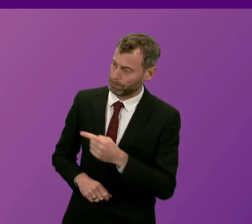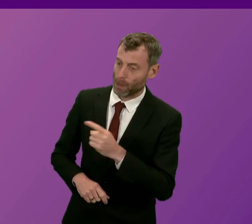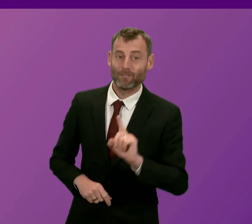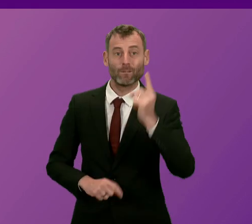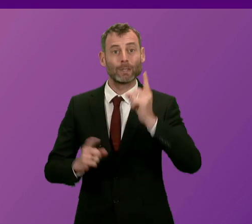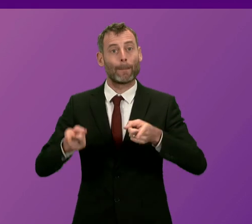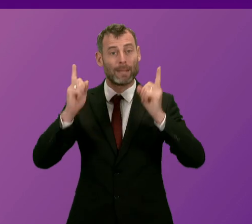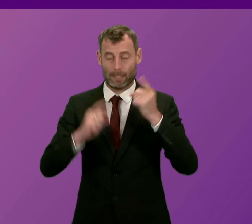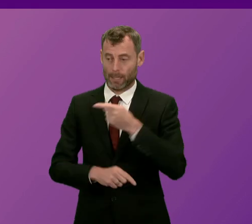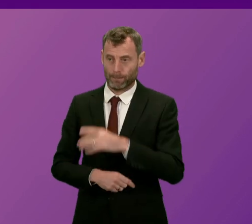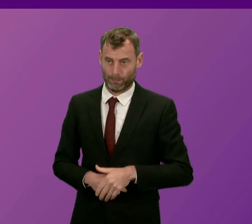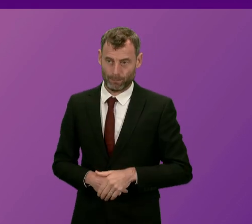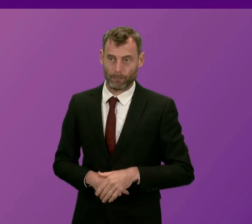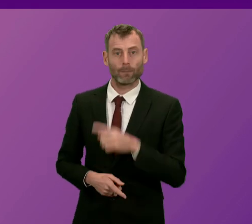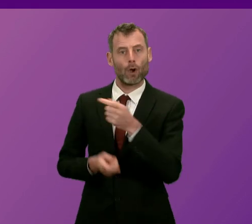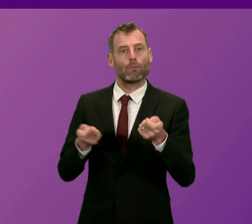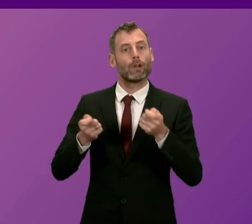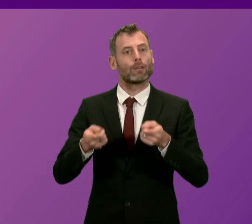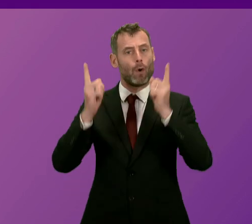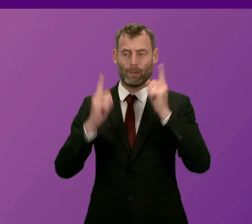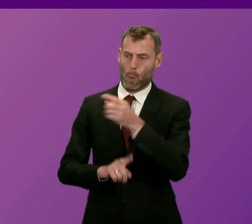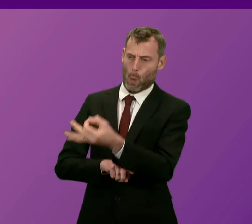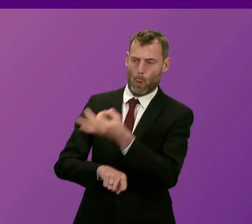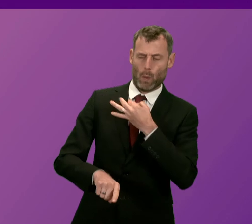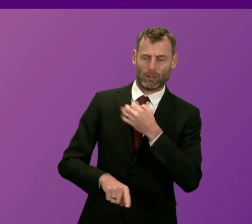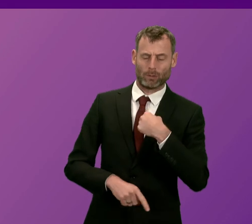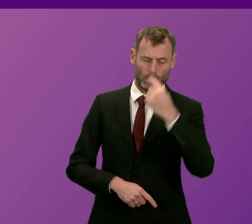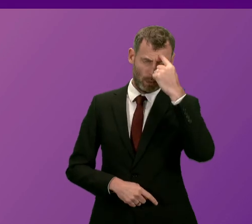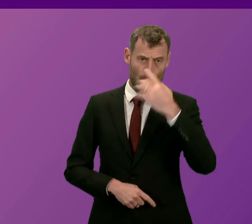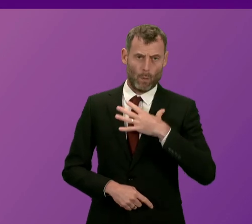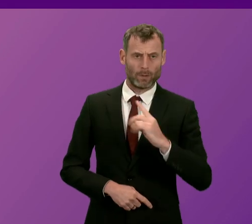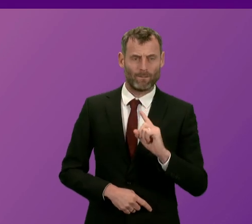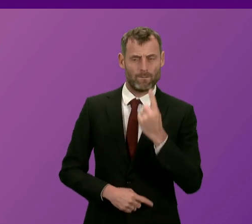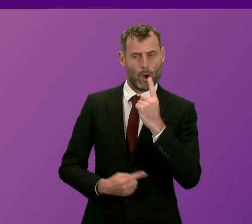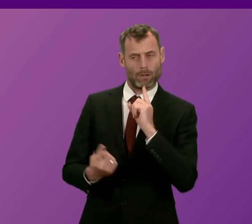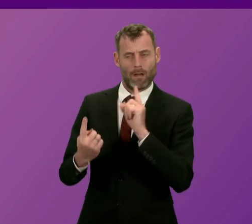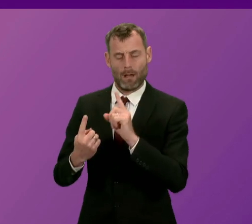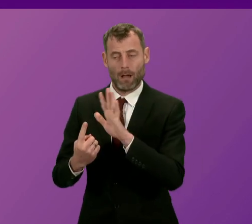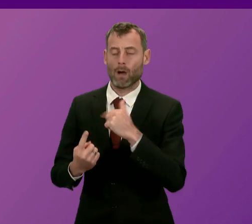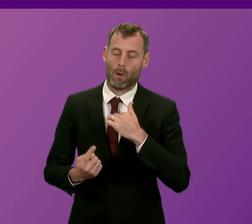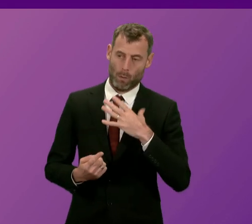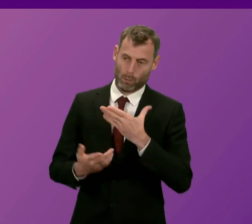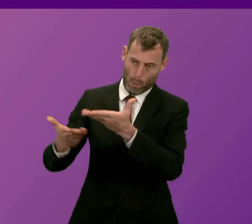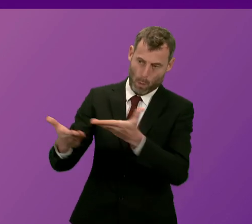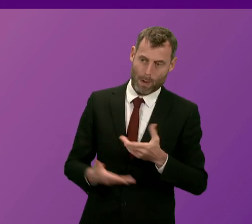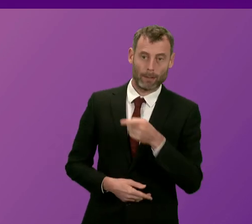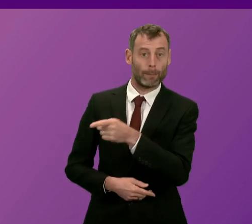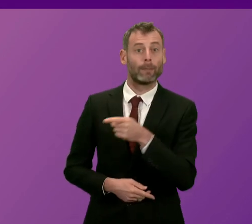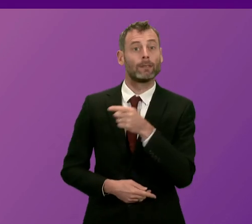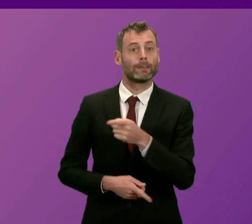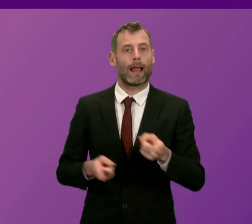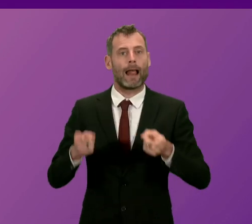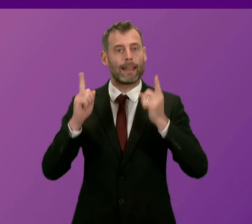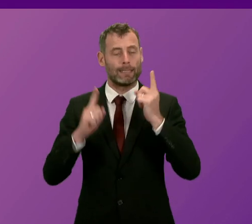Before I answer the substance of Russell Finlay's question, may I welcome him to his post as leader of the Scottish Conservative and Unionist